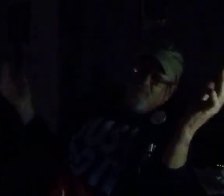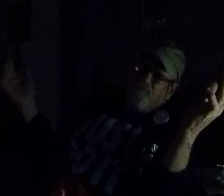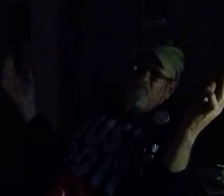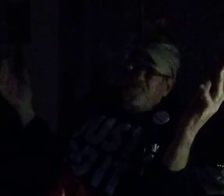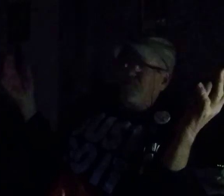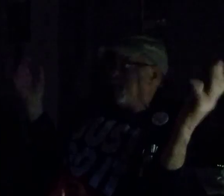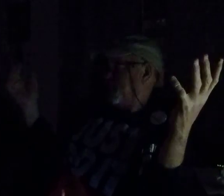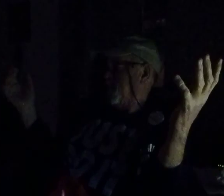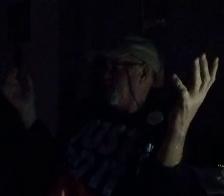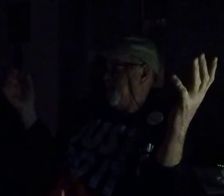I'm 57.